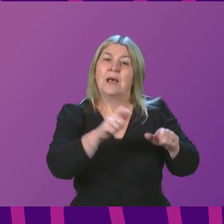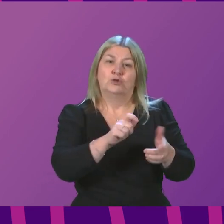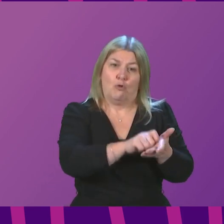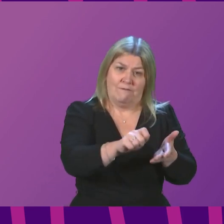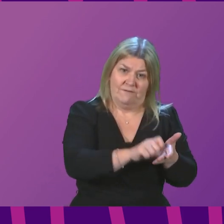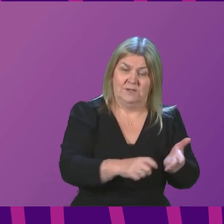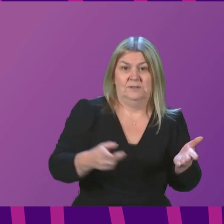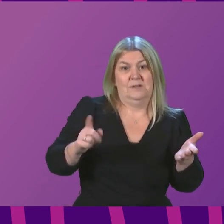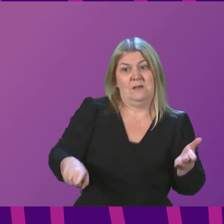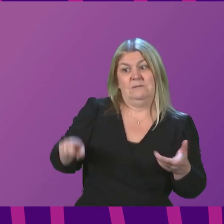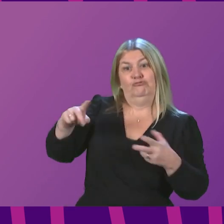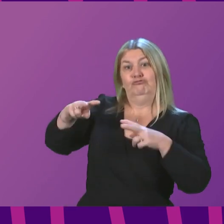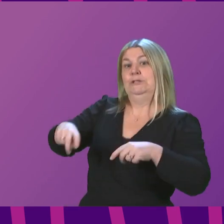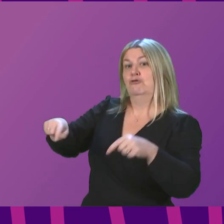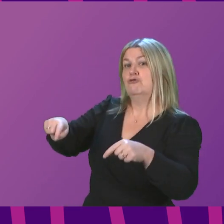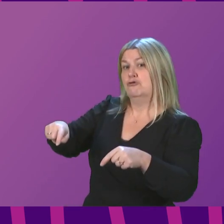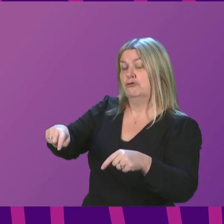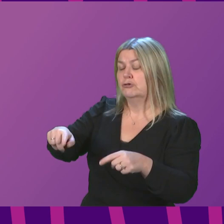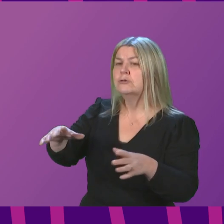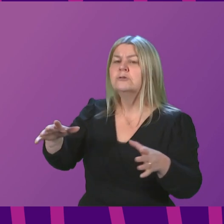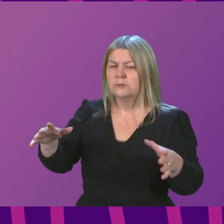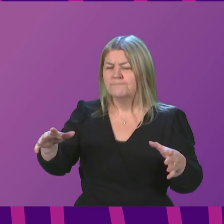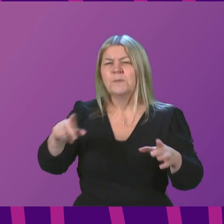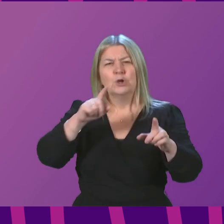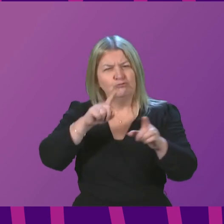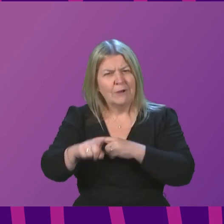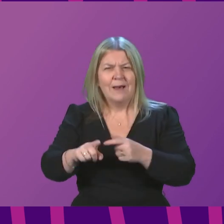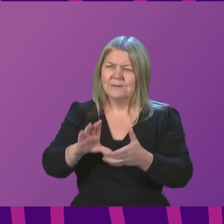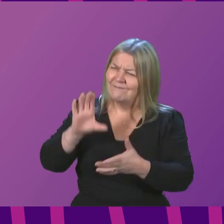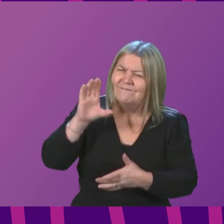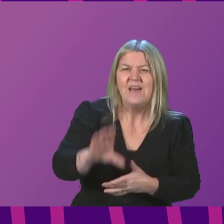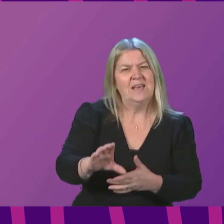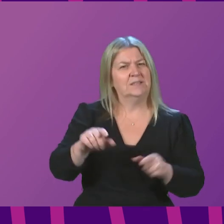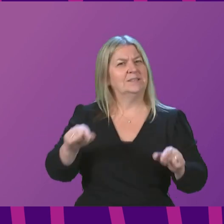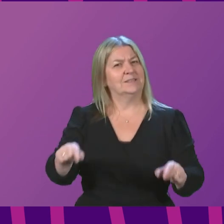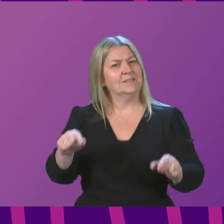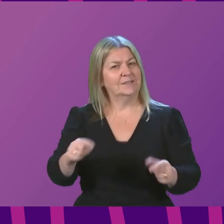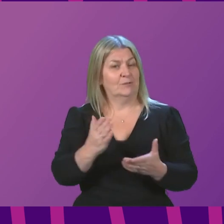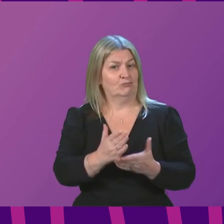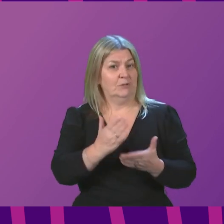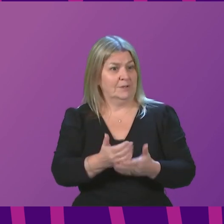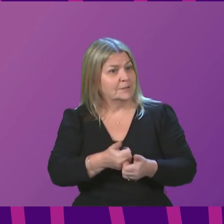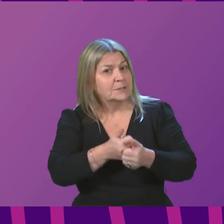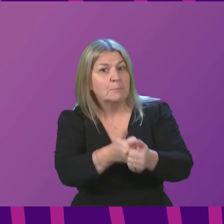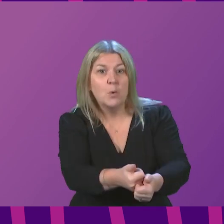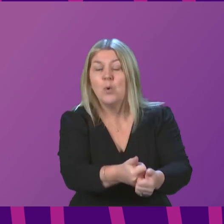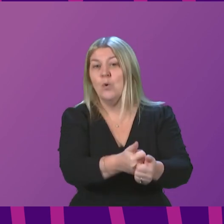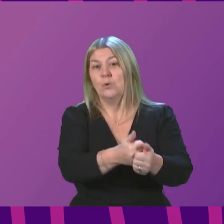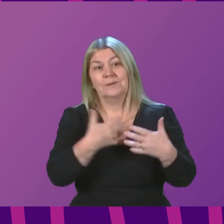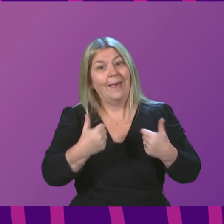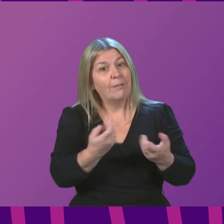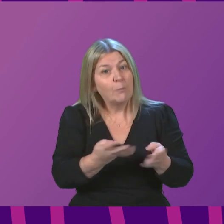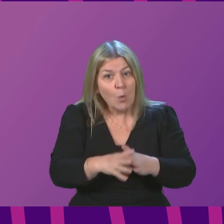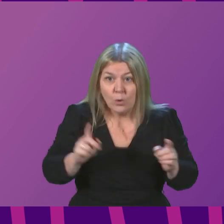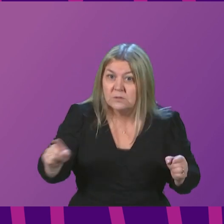invest in research infrastructure that will support health boards in hosting and participating in a very wide range of